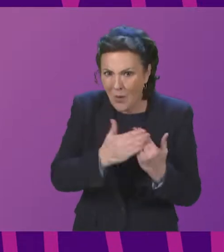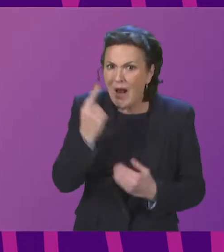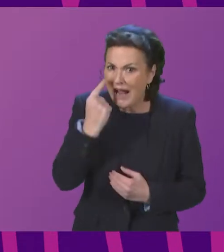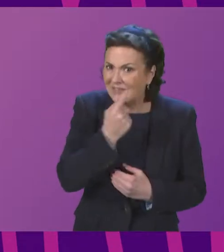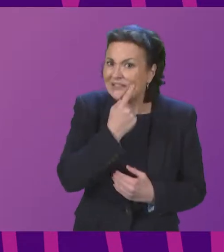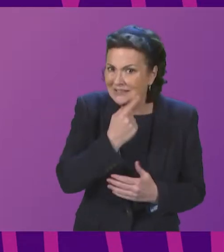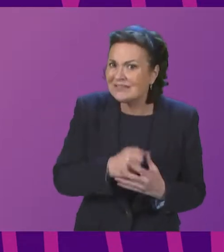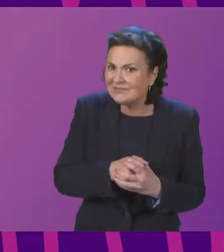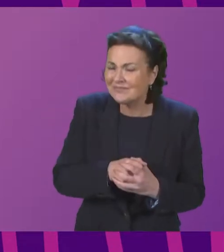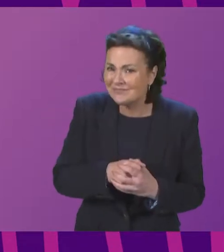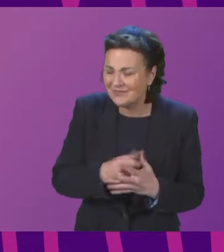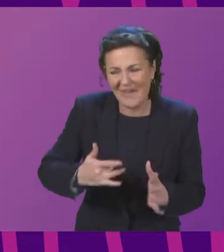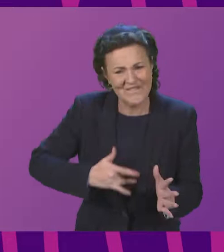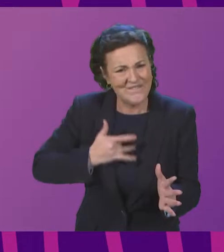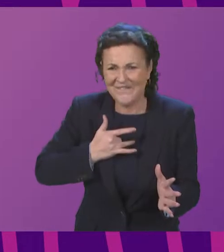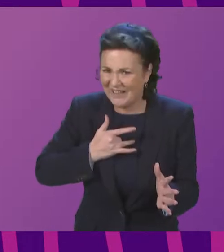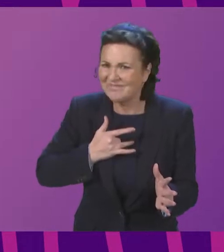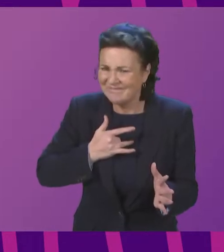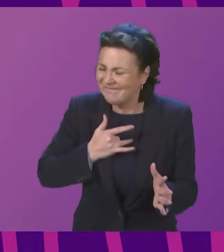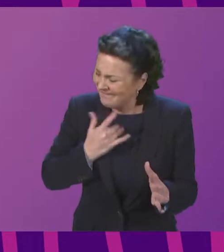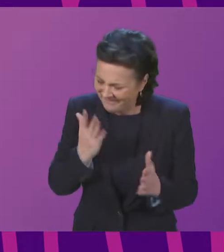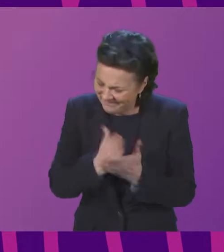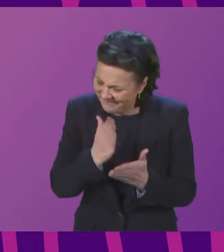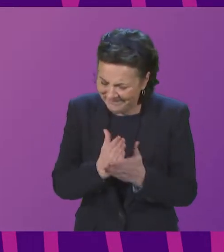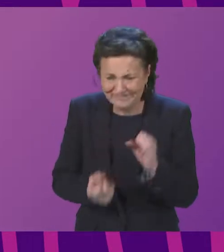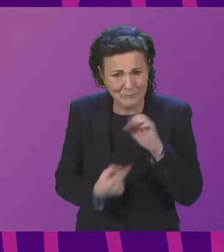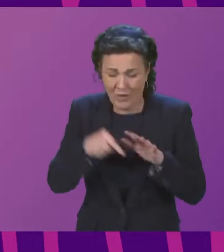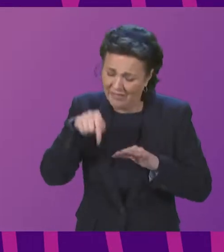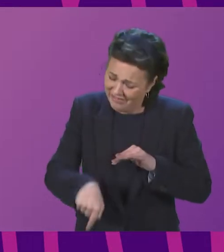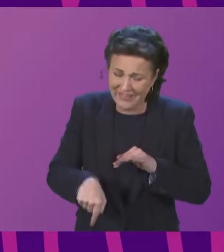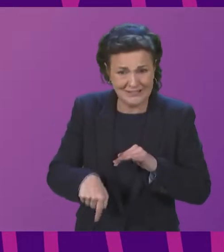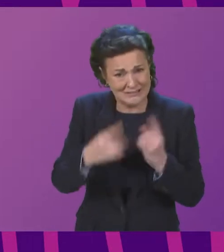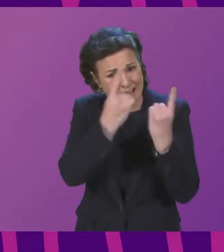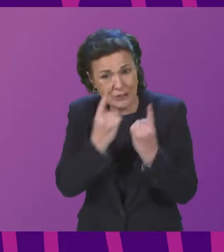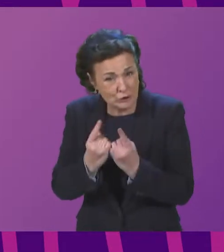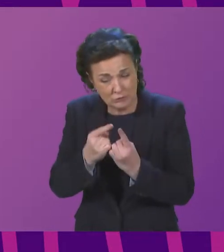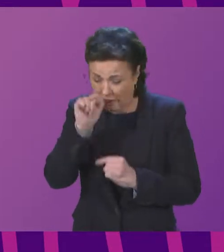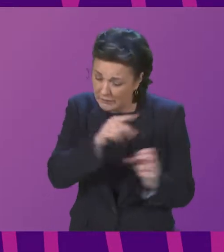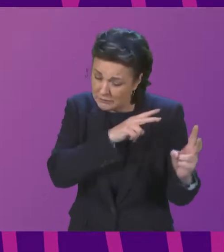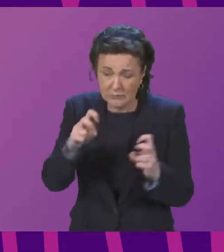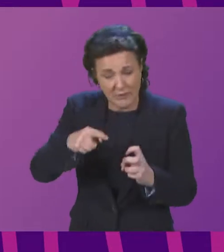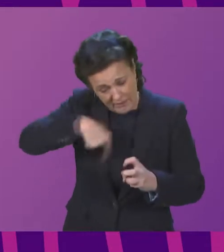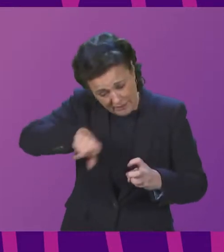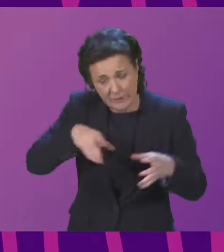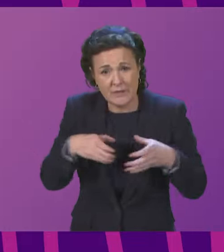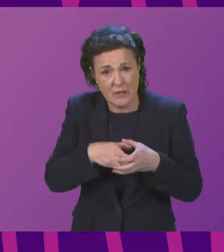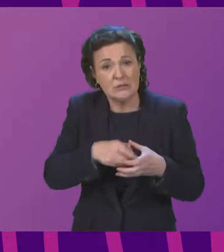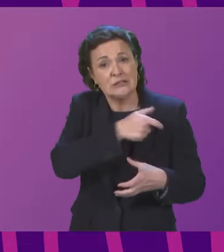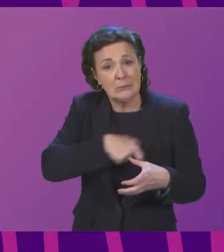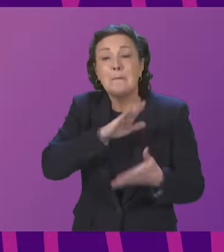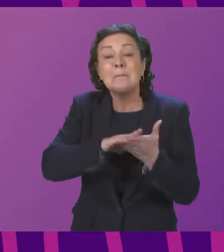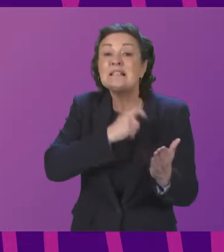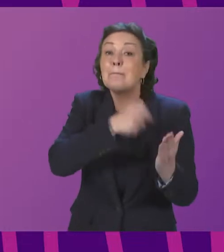and i therefore think it is very much an issue that this committee and this should pursue further leaving the petition open